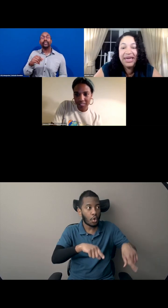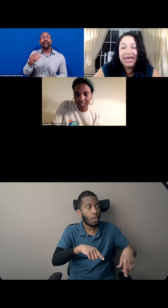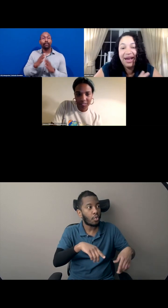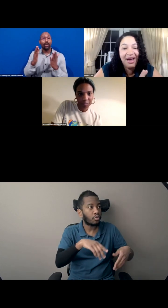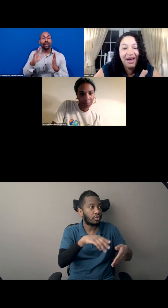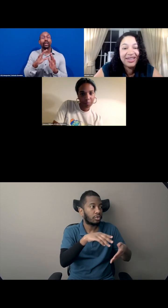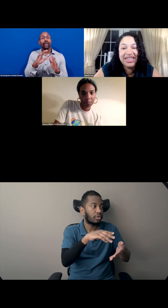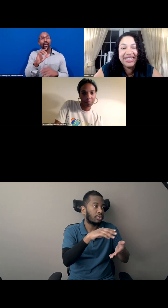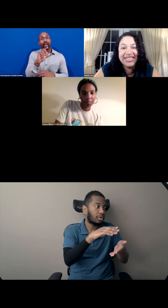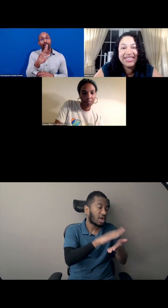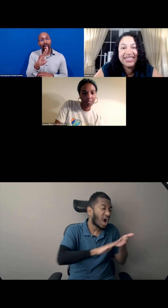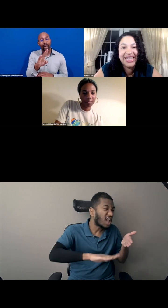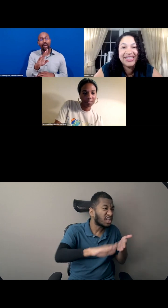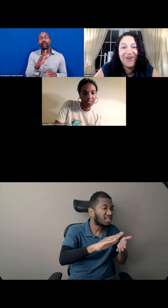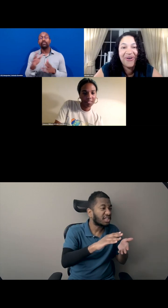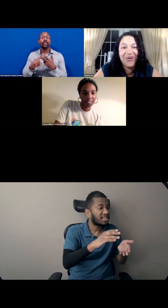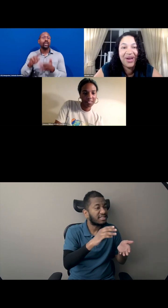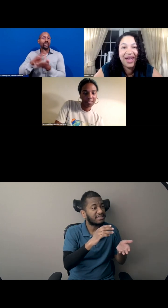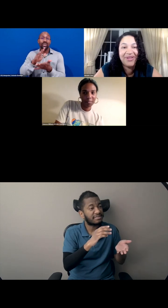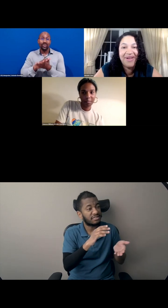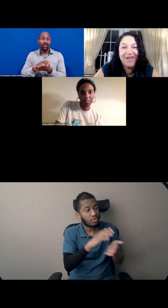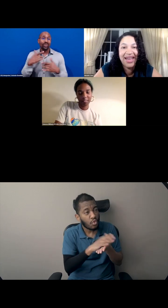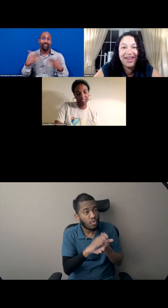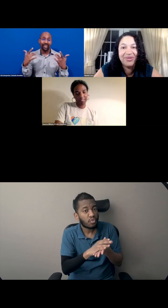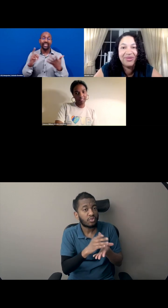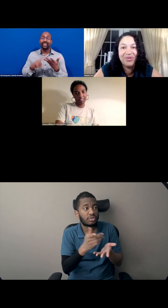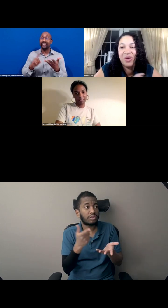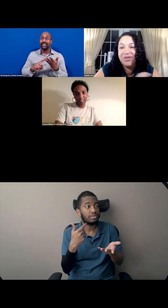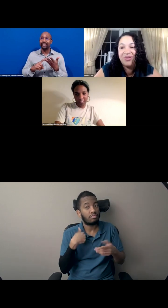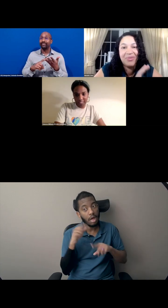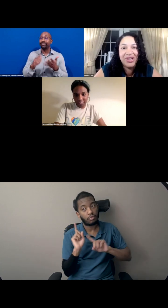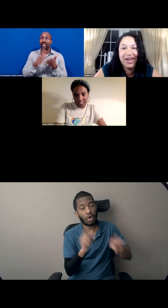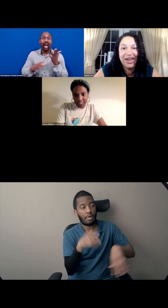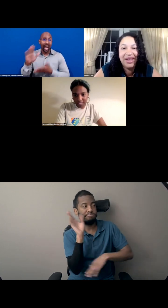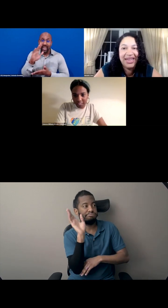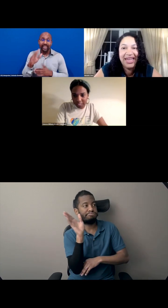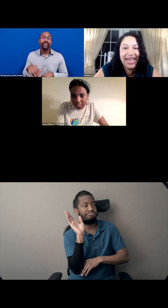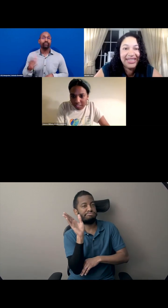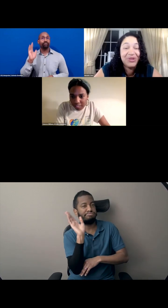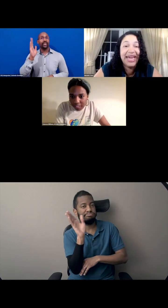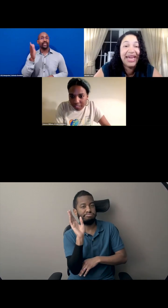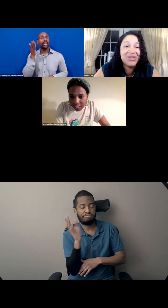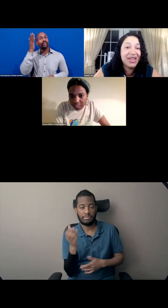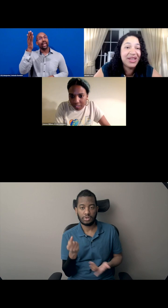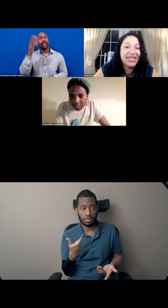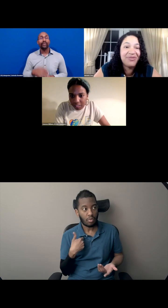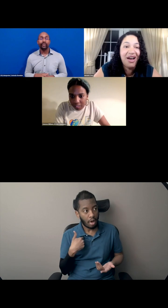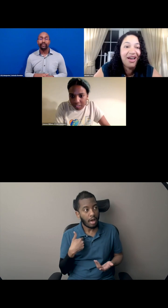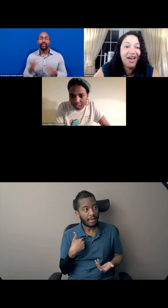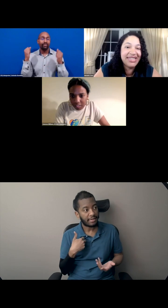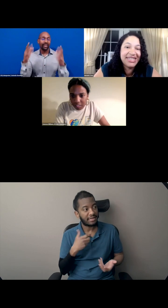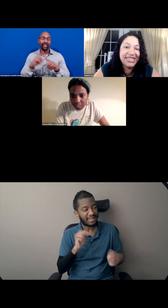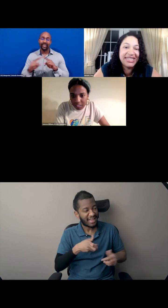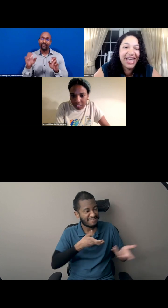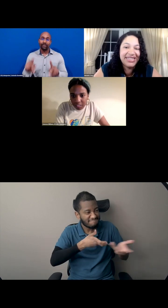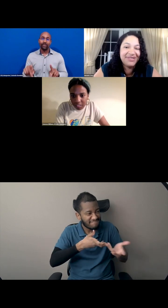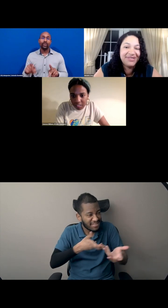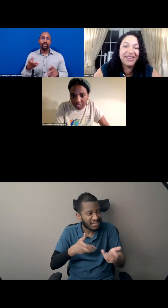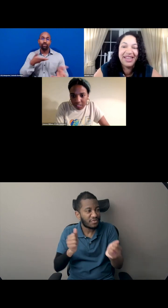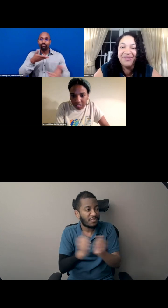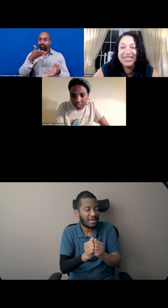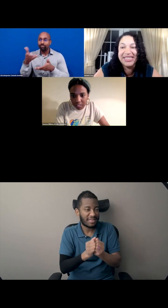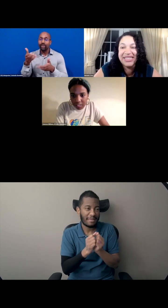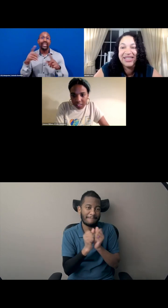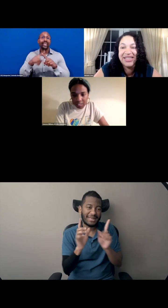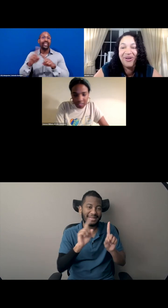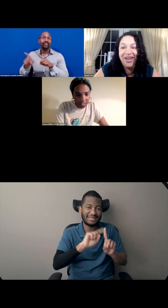um, speaking at colleges. And so I've, I've had a wonderful opportunity with engage, to engage with a lot of different audiences at,